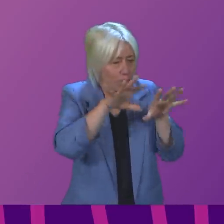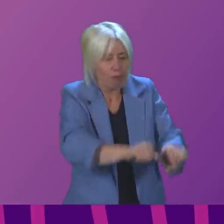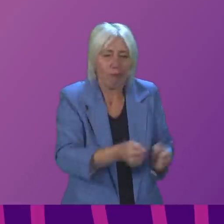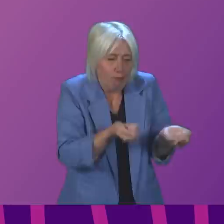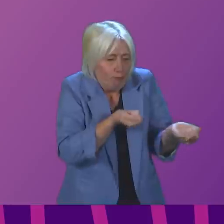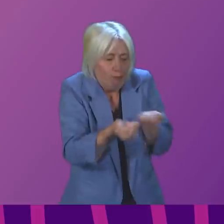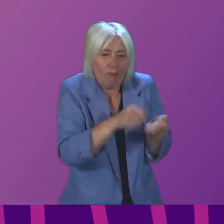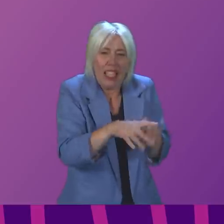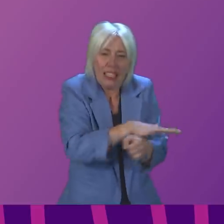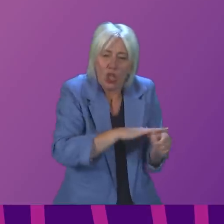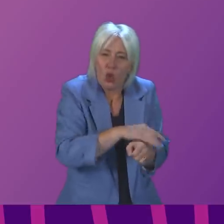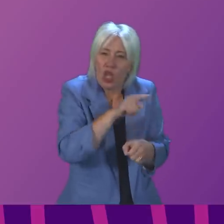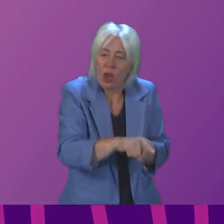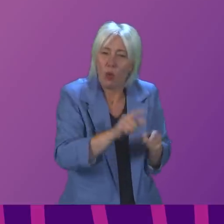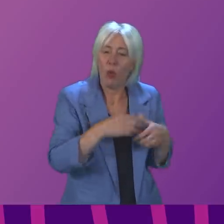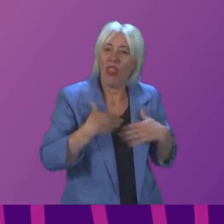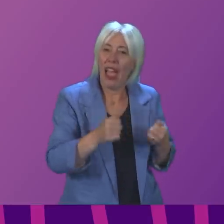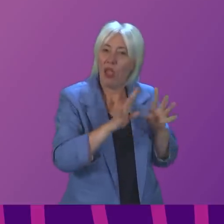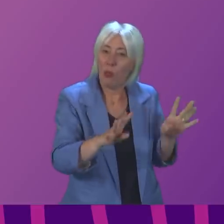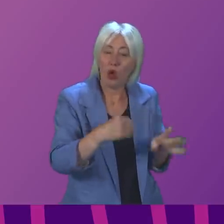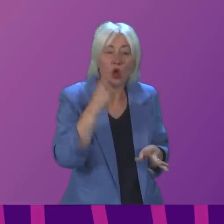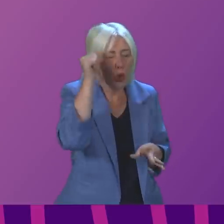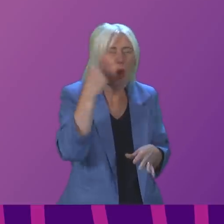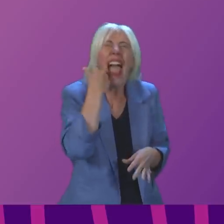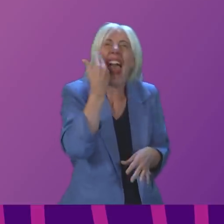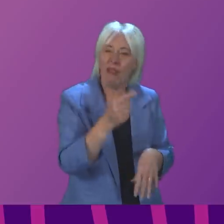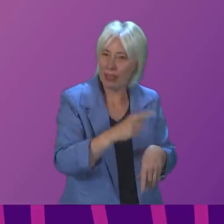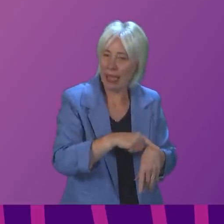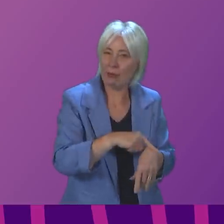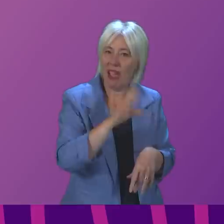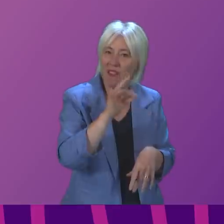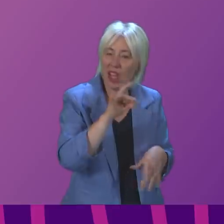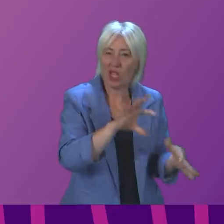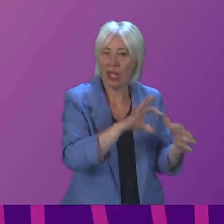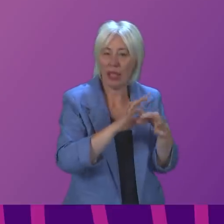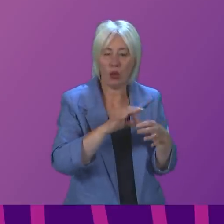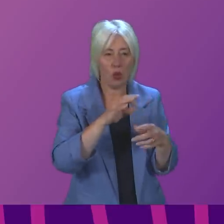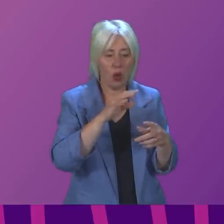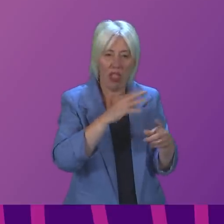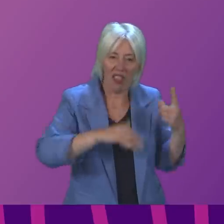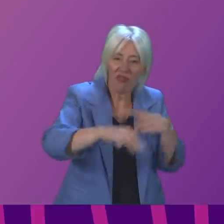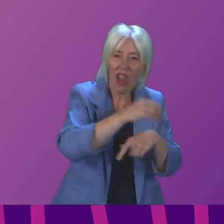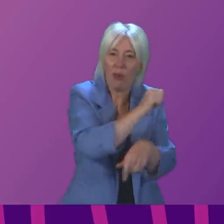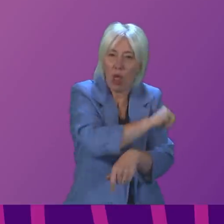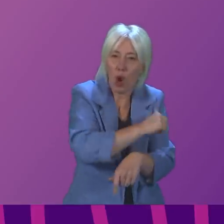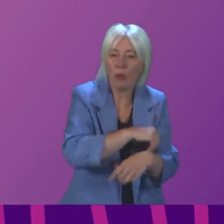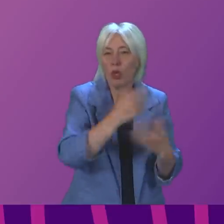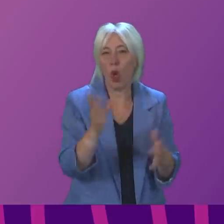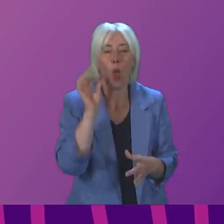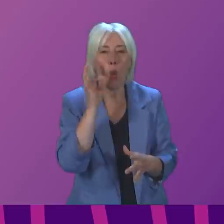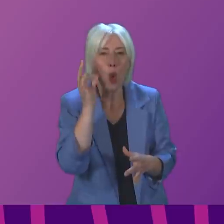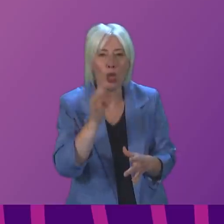so we know every single time there is a serious infection related to the water and the hospital environment so action can be taken?